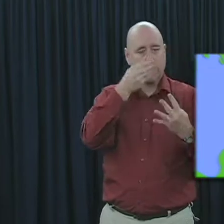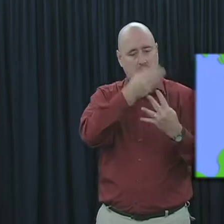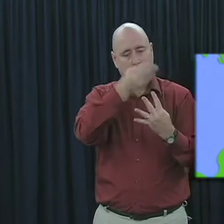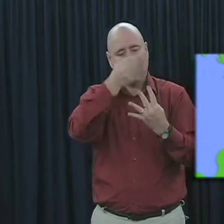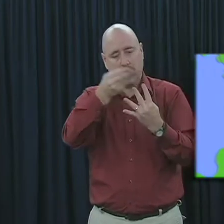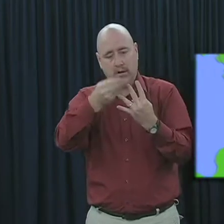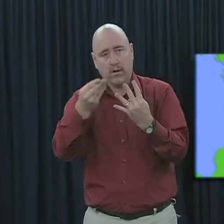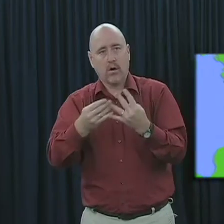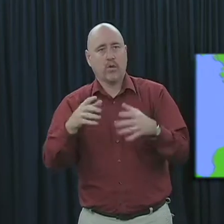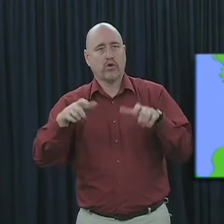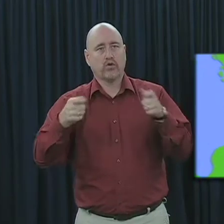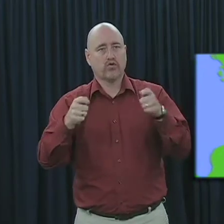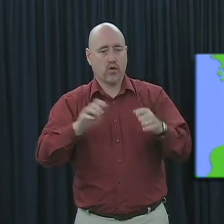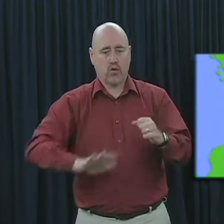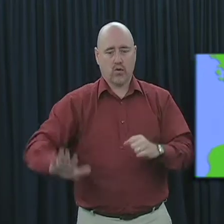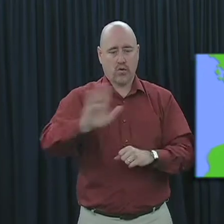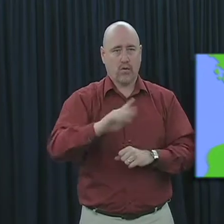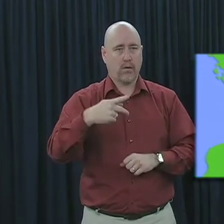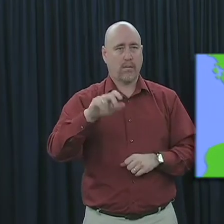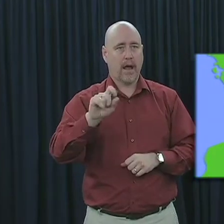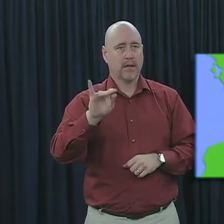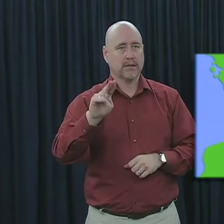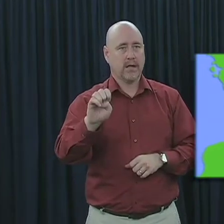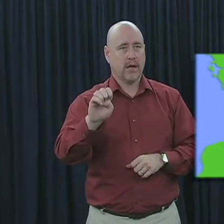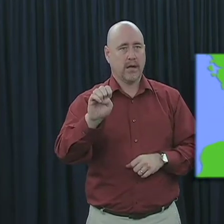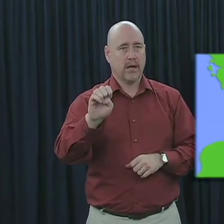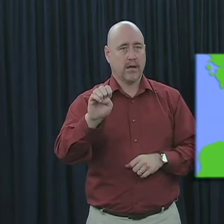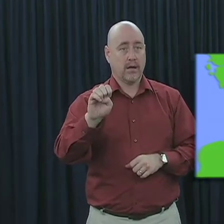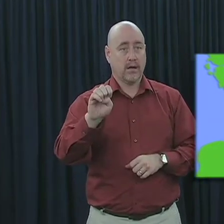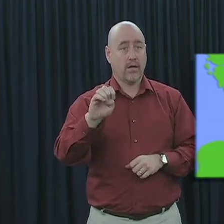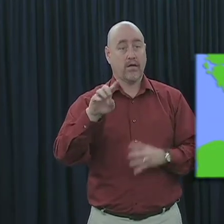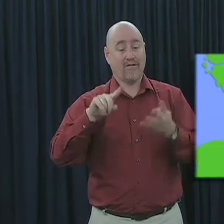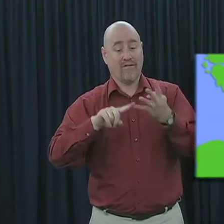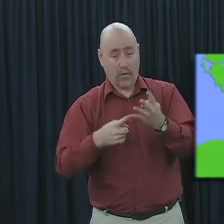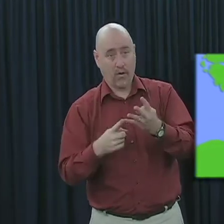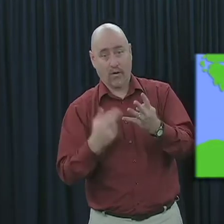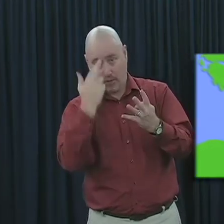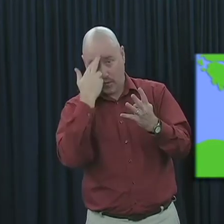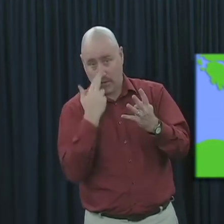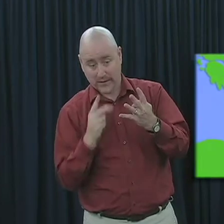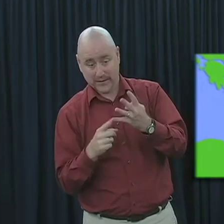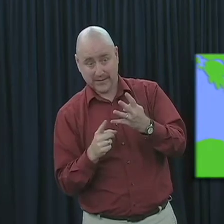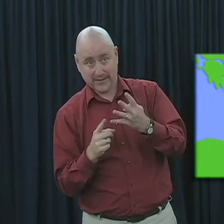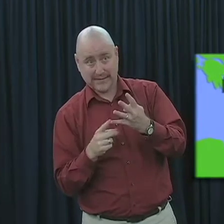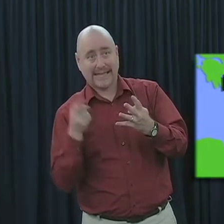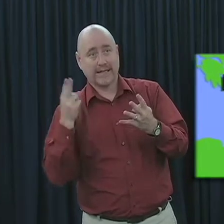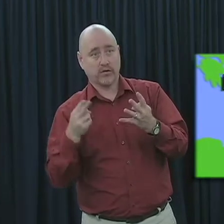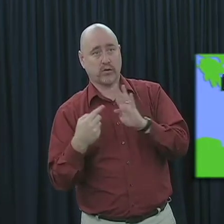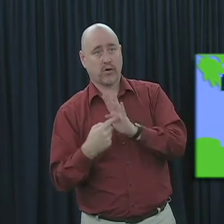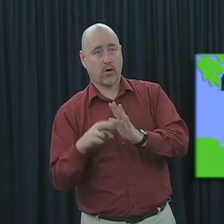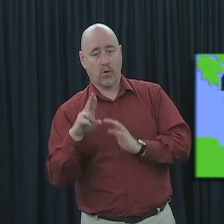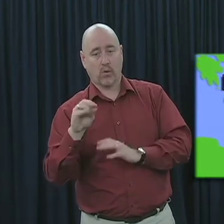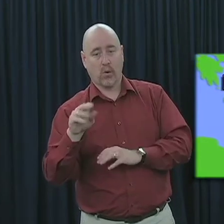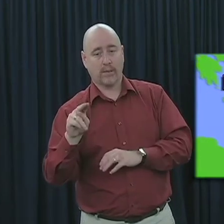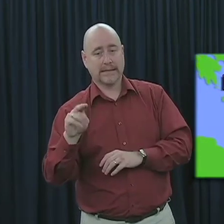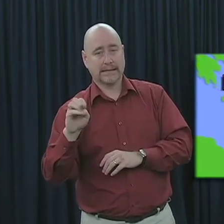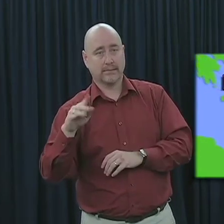control the region of Palestine. It was during that fourth empire, which history records as the Roman Empire